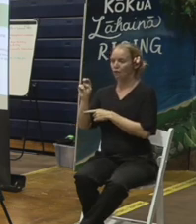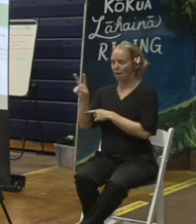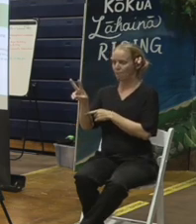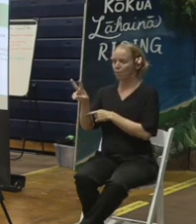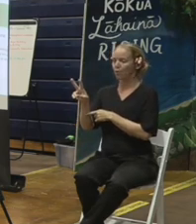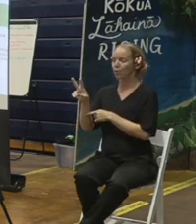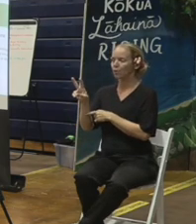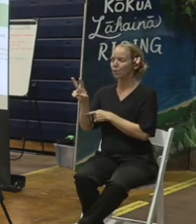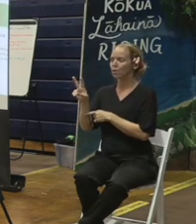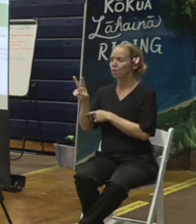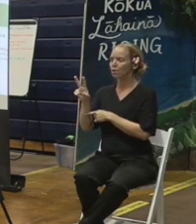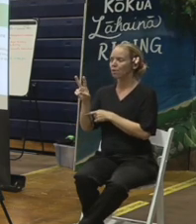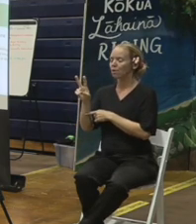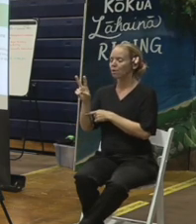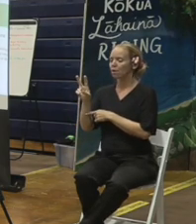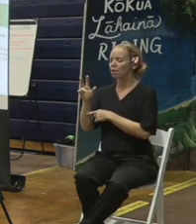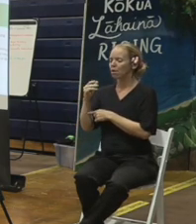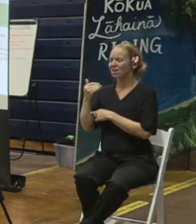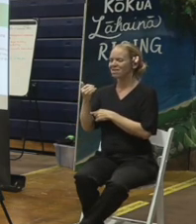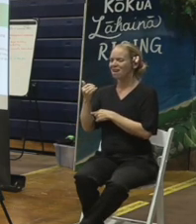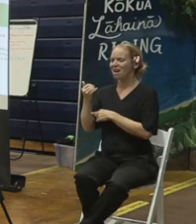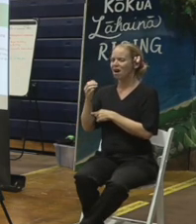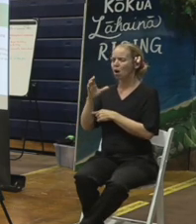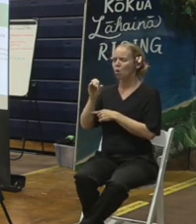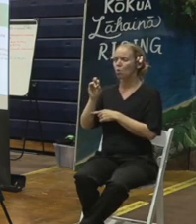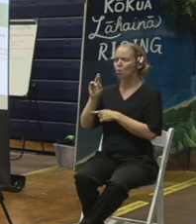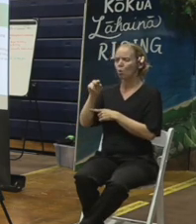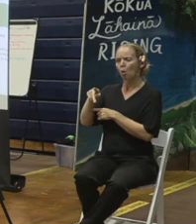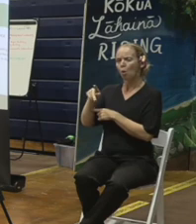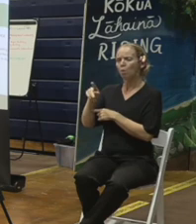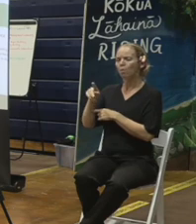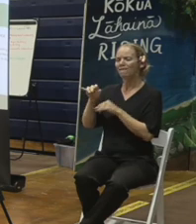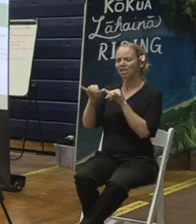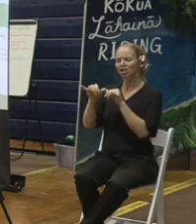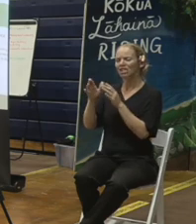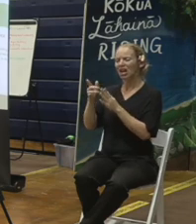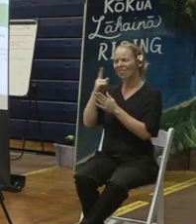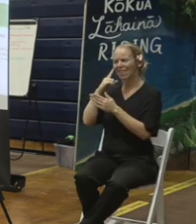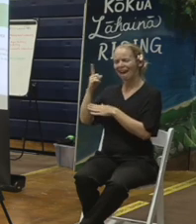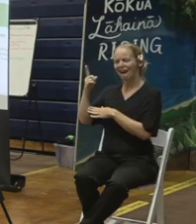the Corps of Engineers is about halfway through that mission.